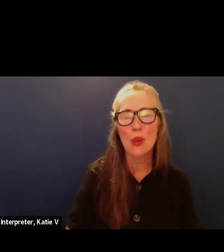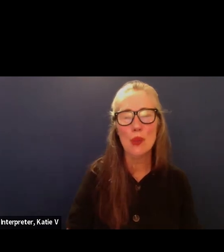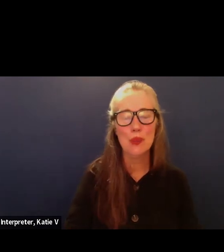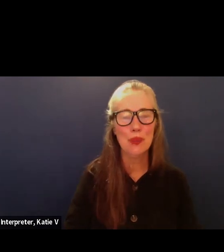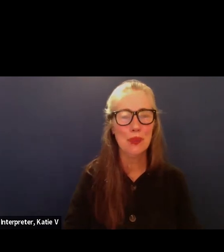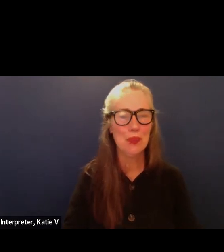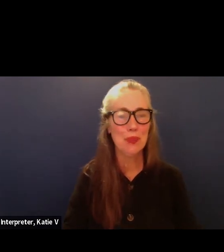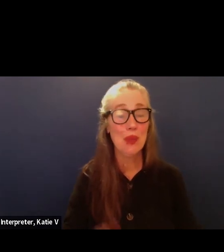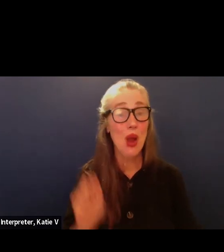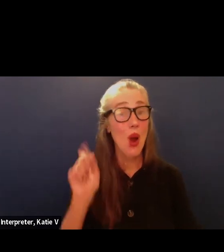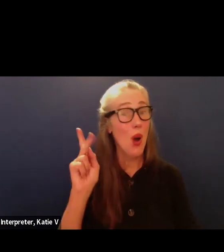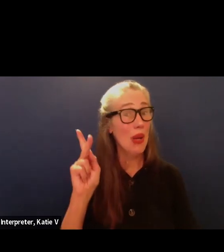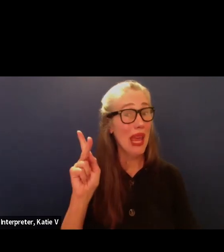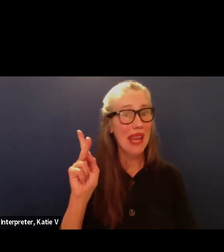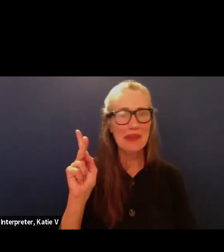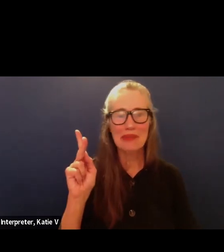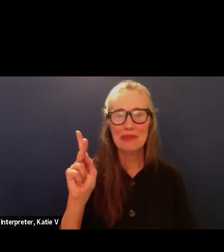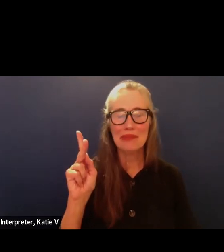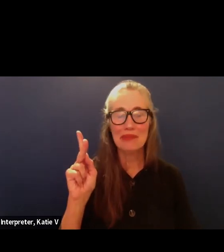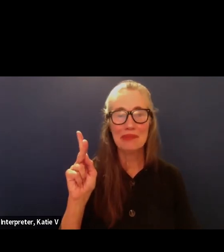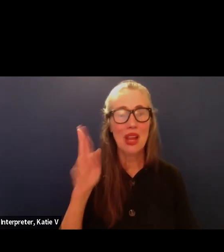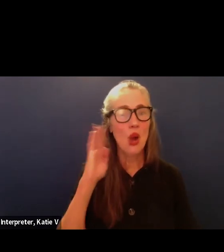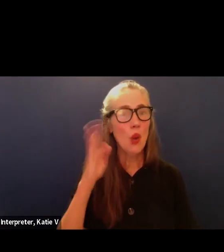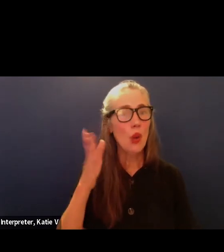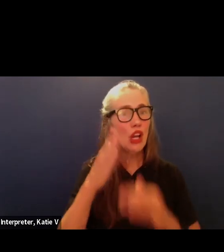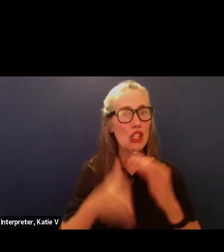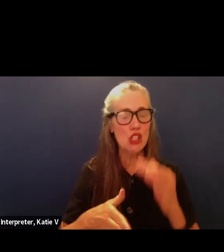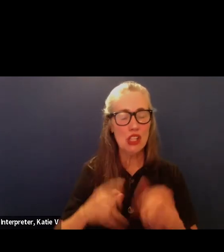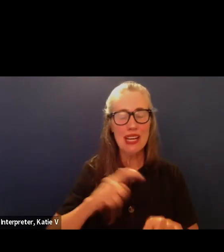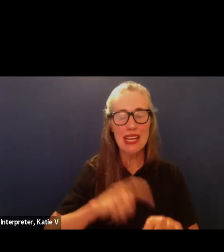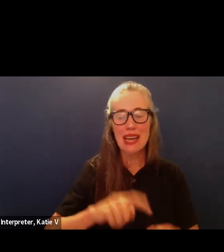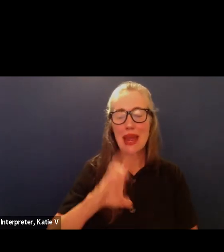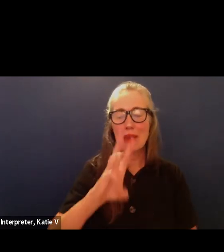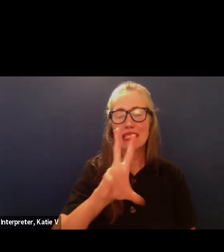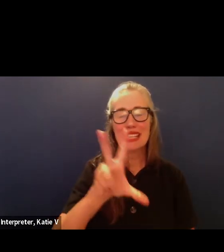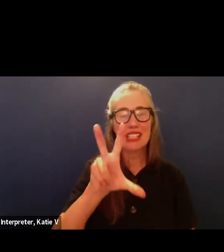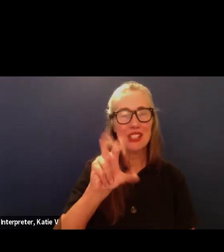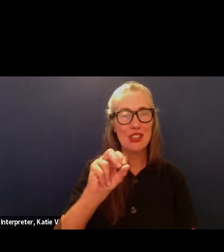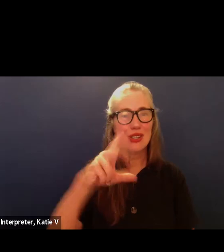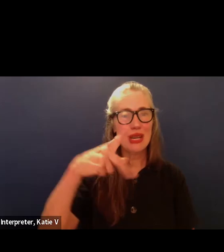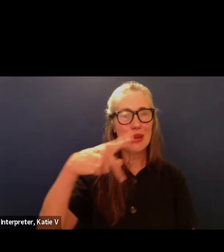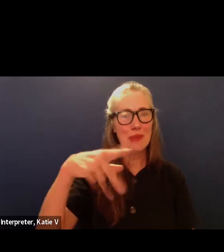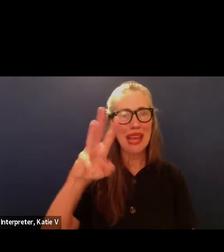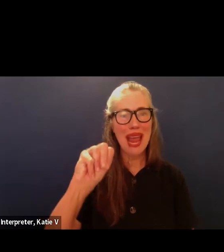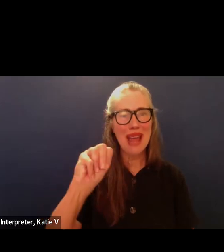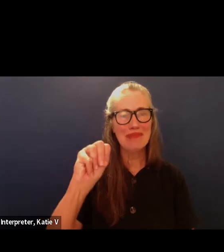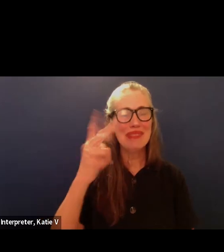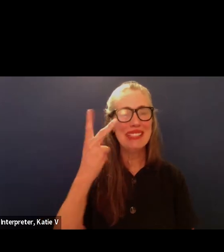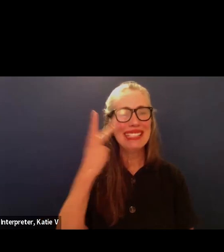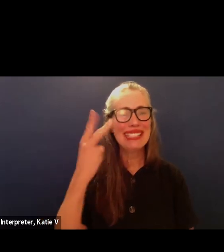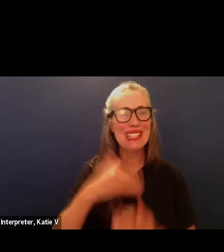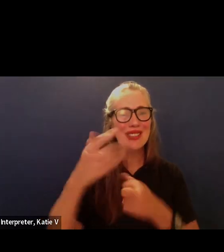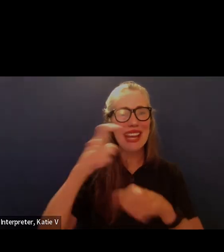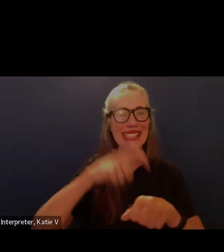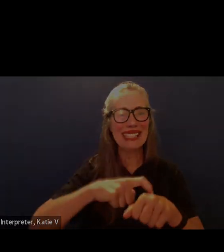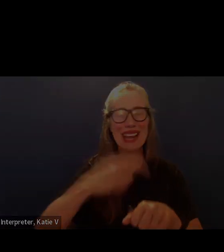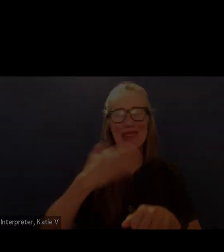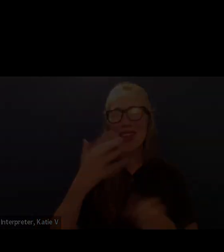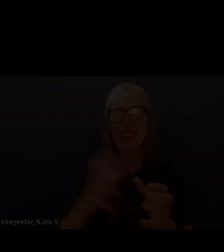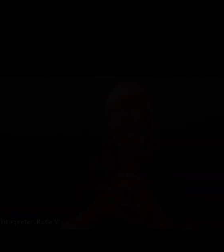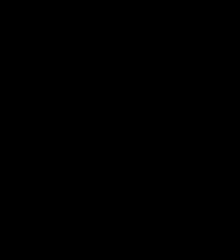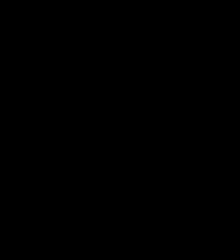Okay. With that, we will go ahead and adjourn at 6.30 p.m. Until next time. Thank you so much. .